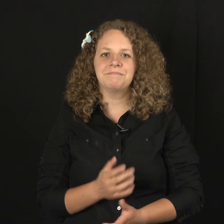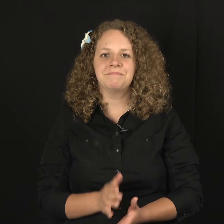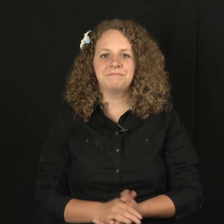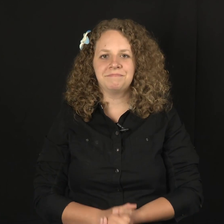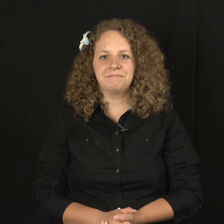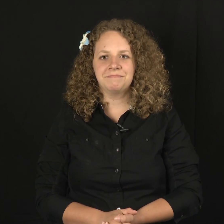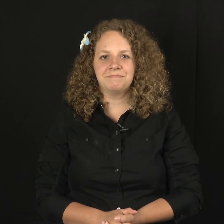Twelve.